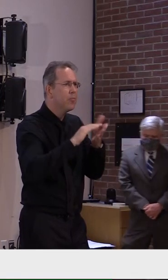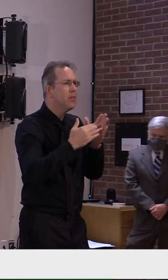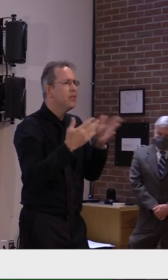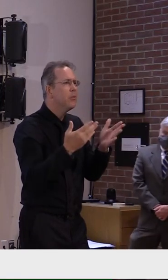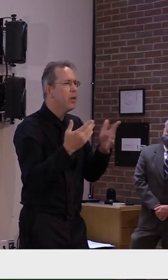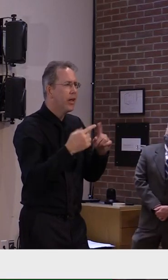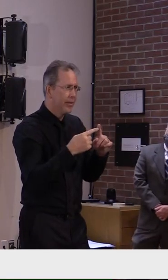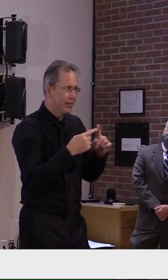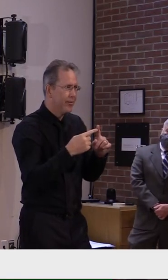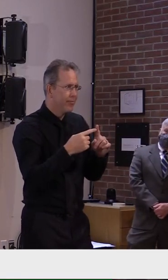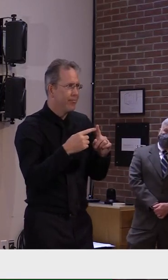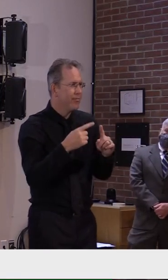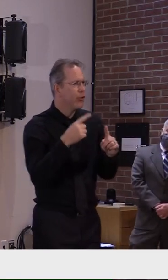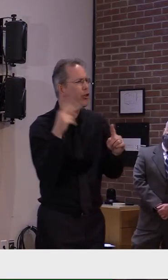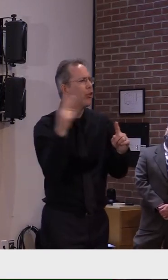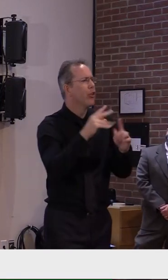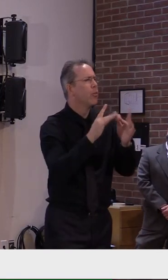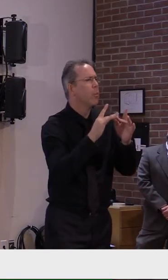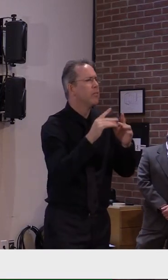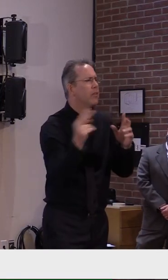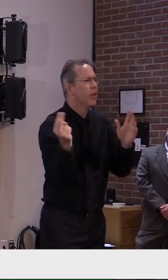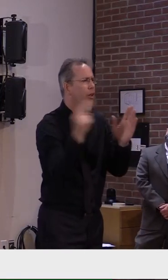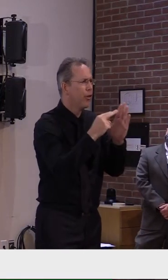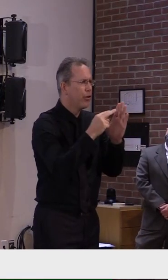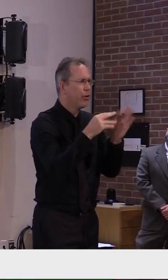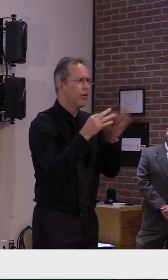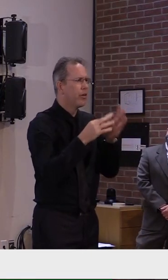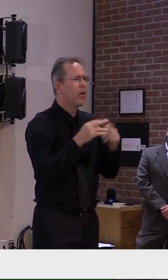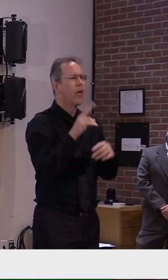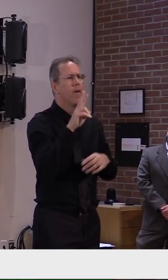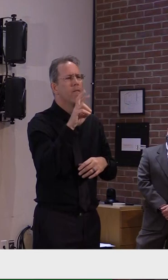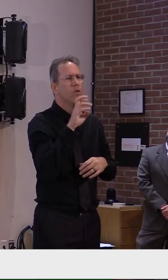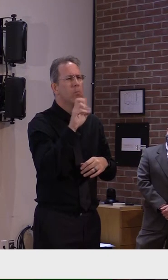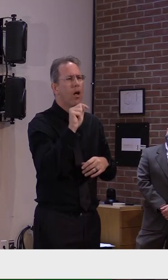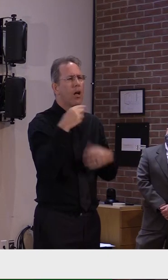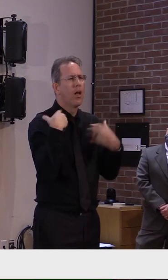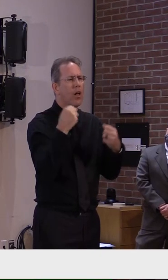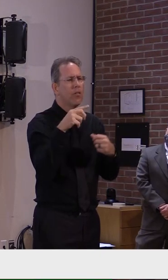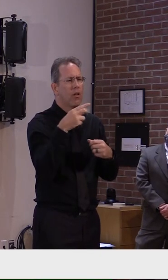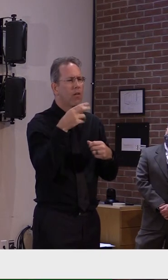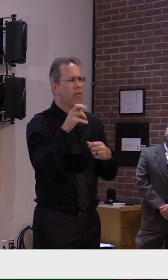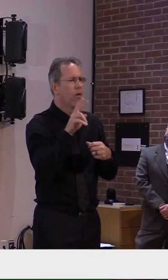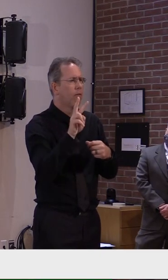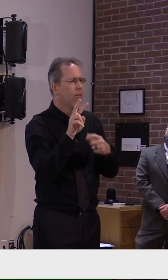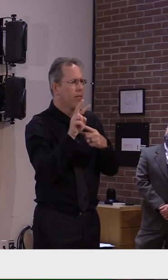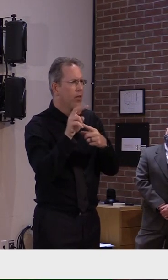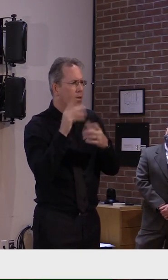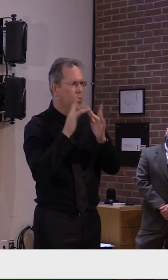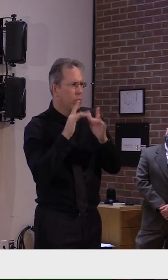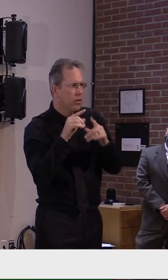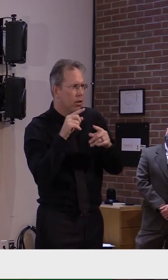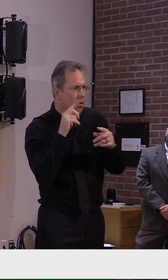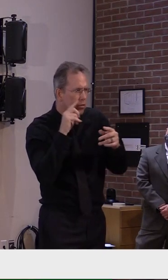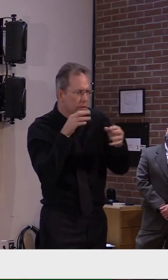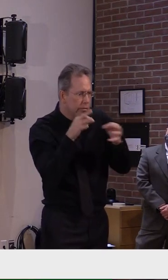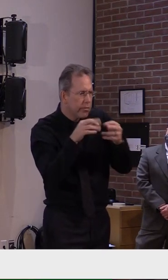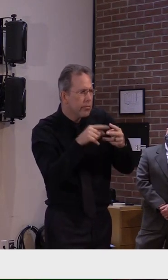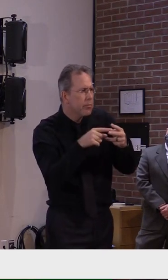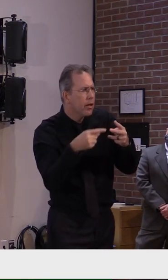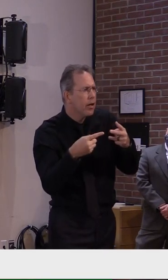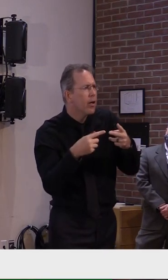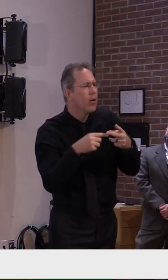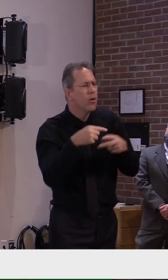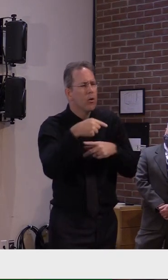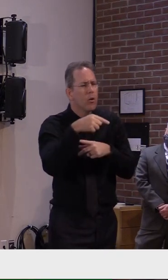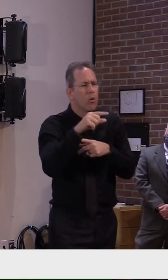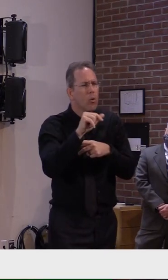HealthVermont.gov. And there's a whole page to isolation and quarantine, what it is and what it